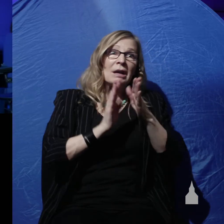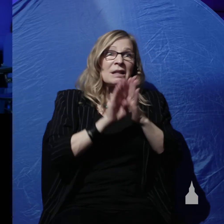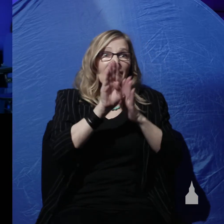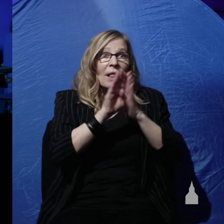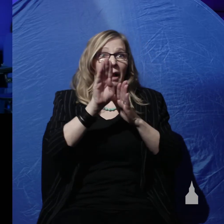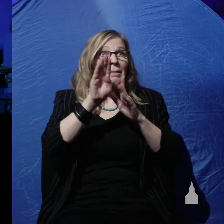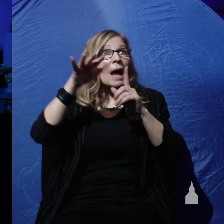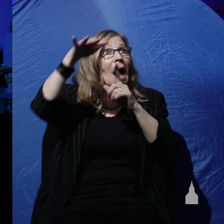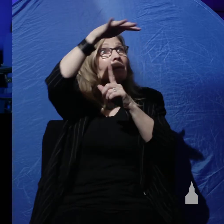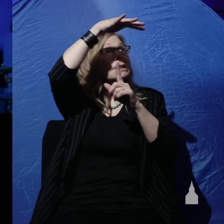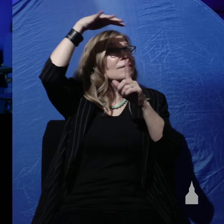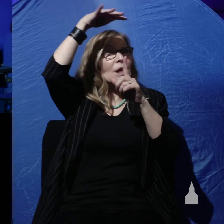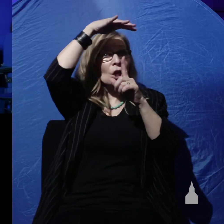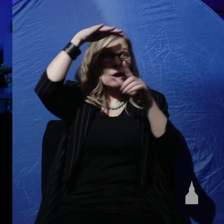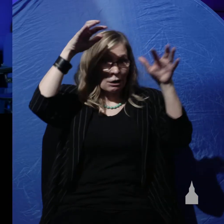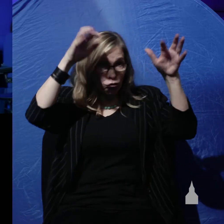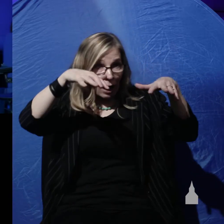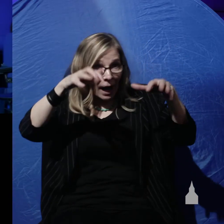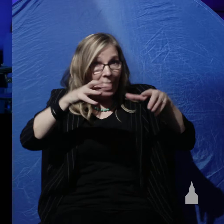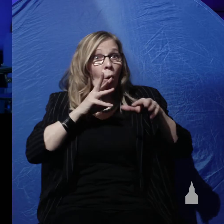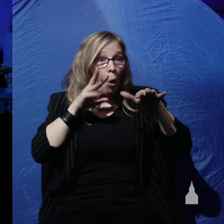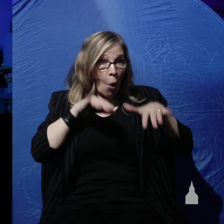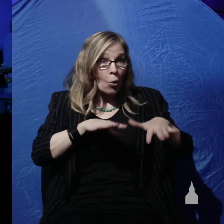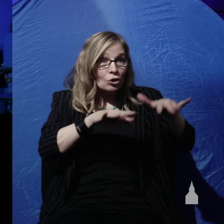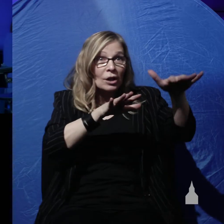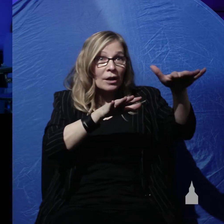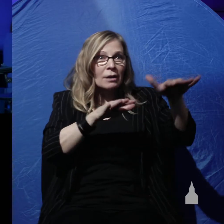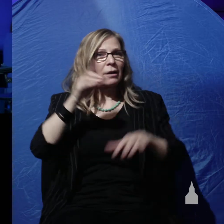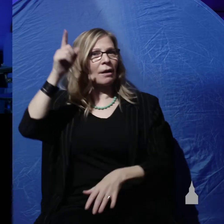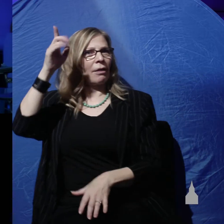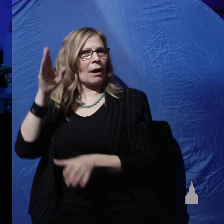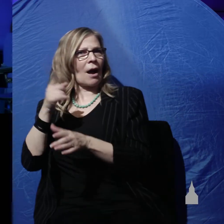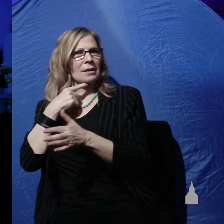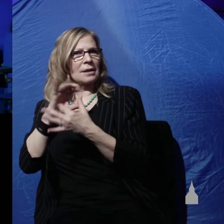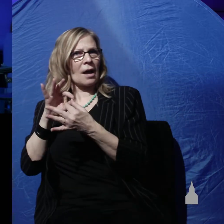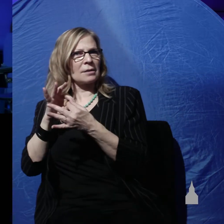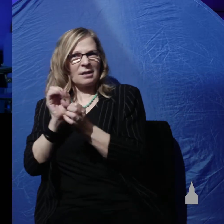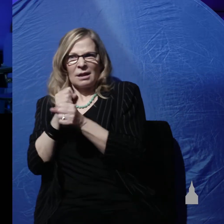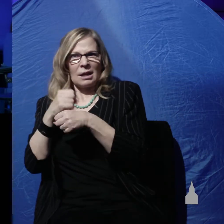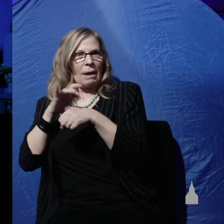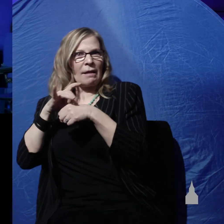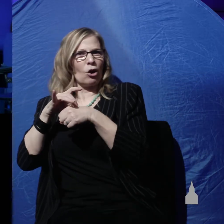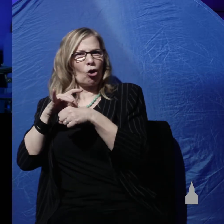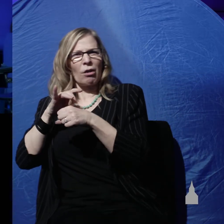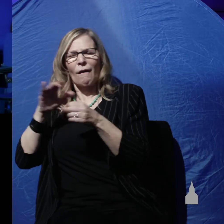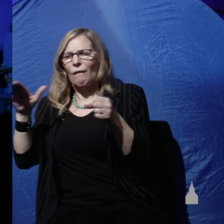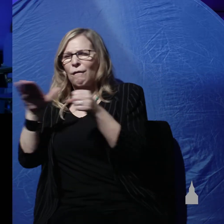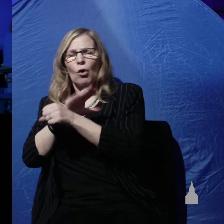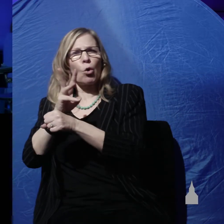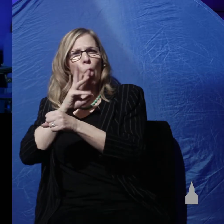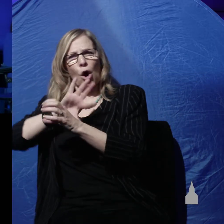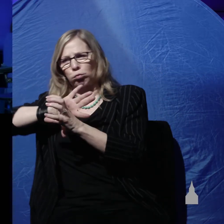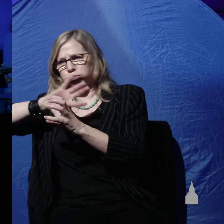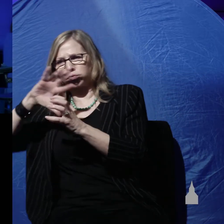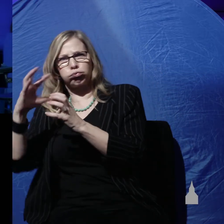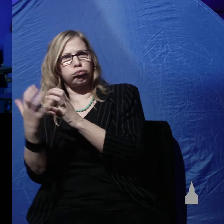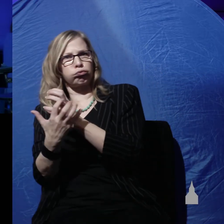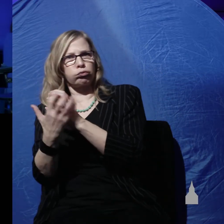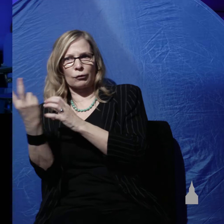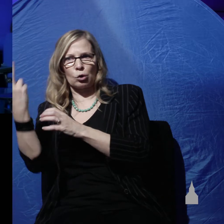oceans. But the Bible says God made the earth completely covered with water for two days. Then he made dry ground